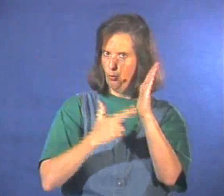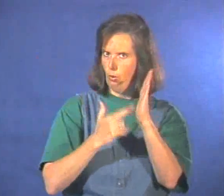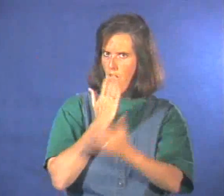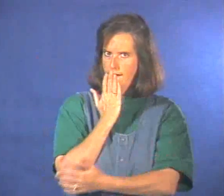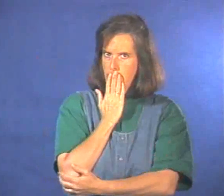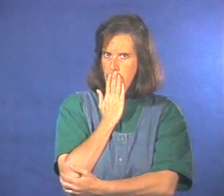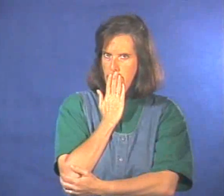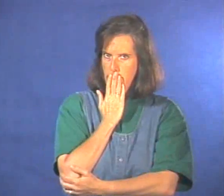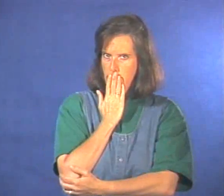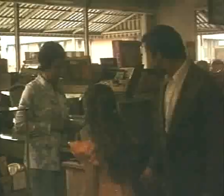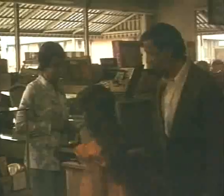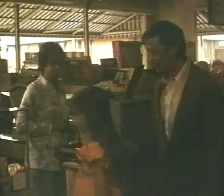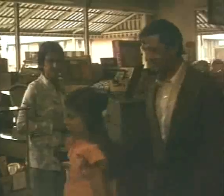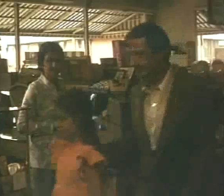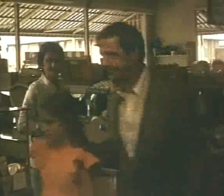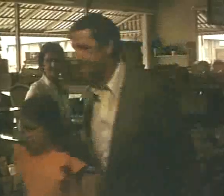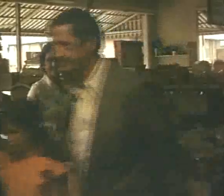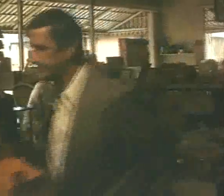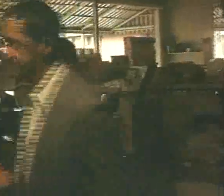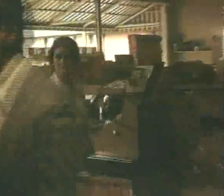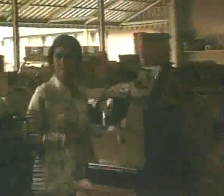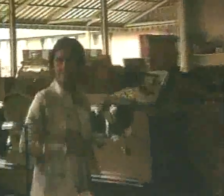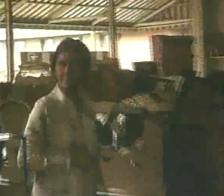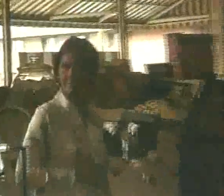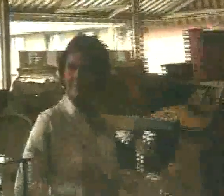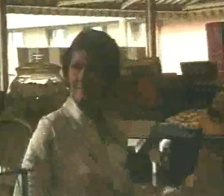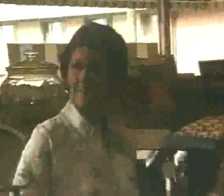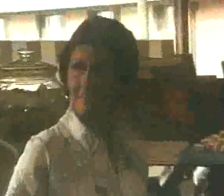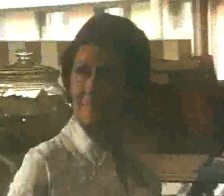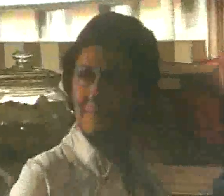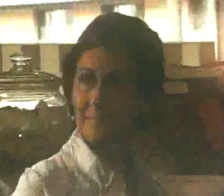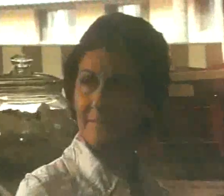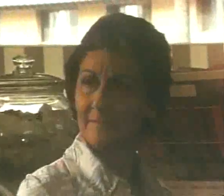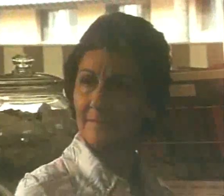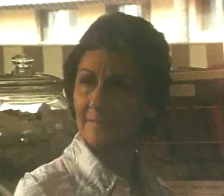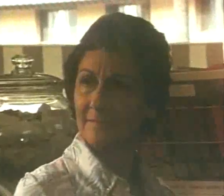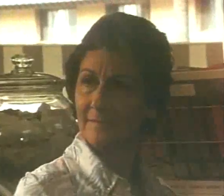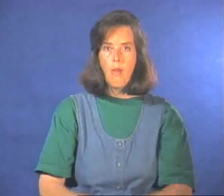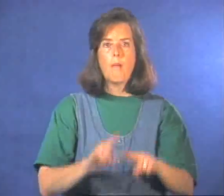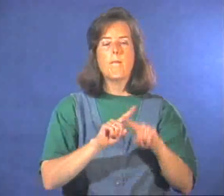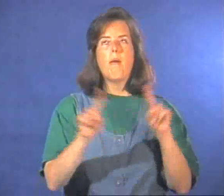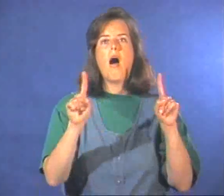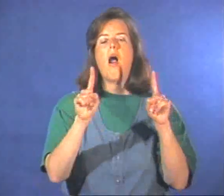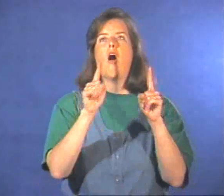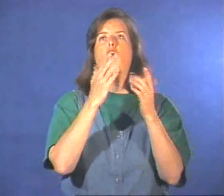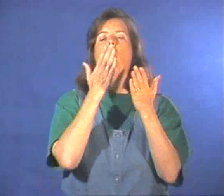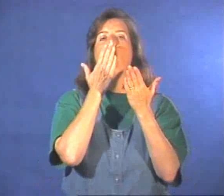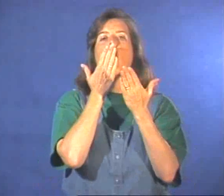Karen's her never take money or candy from a stranger. But